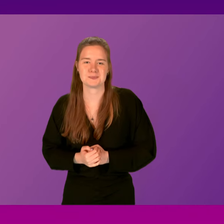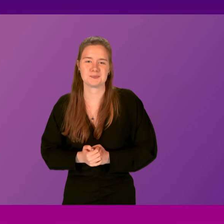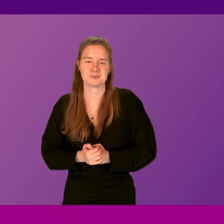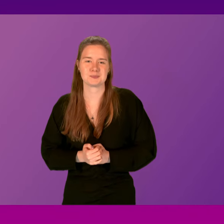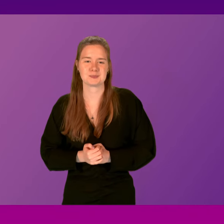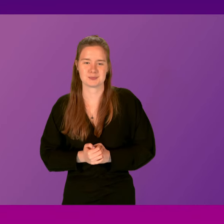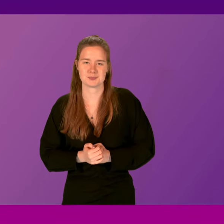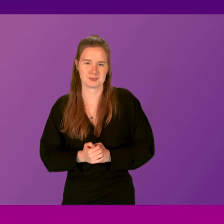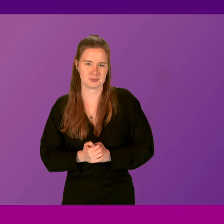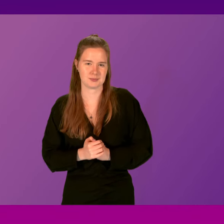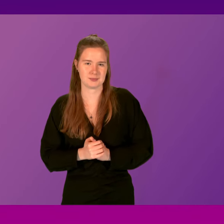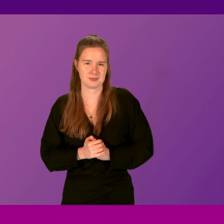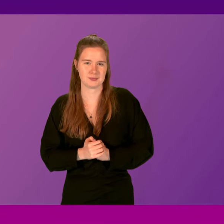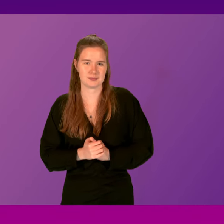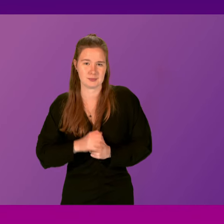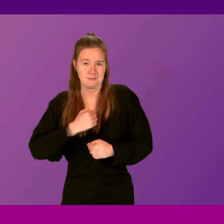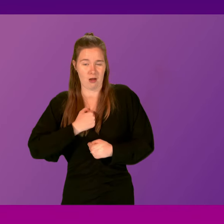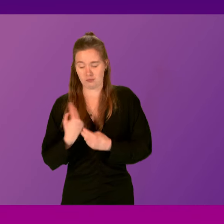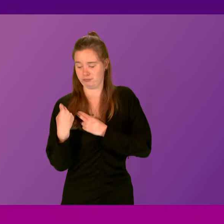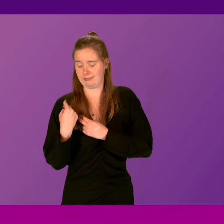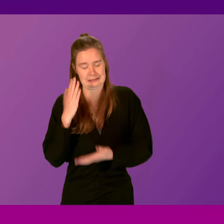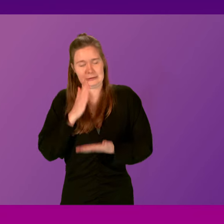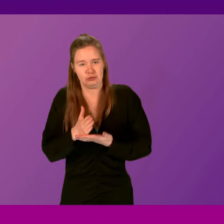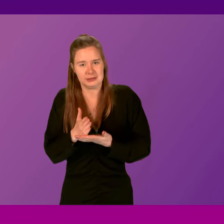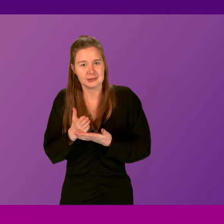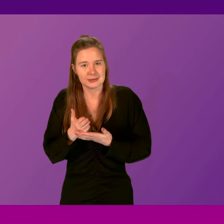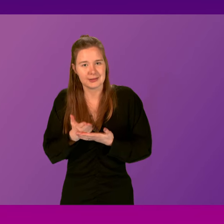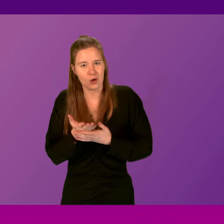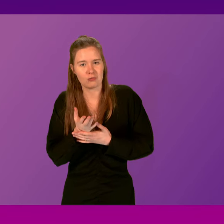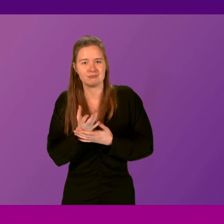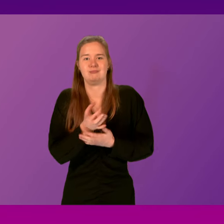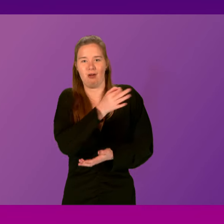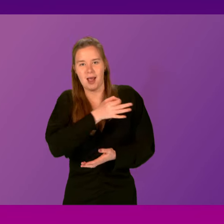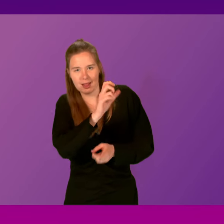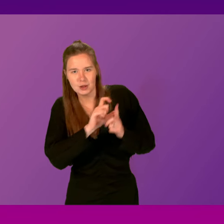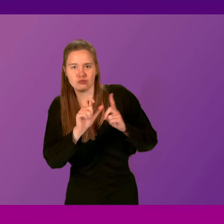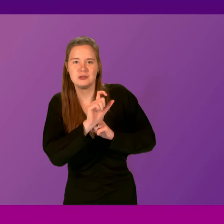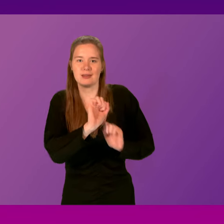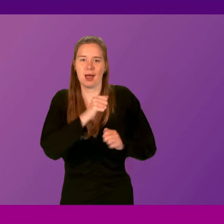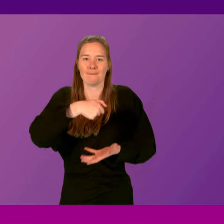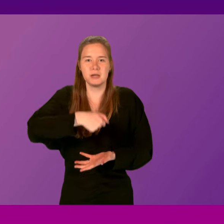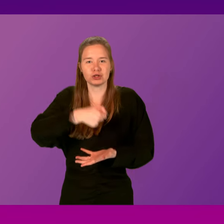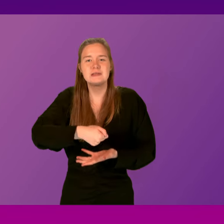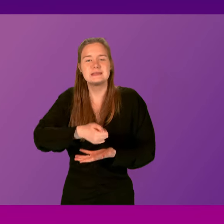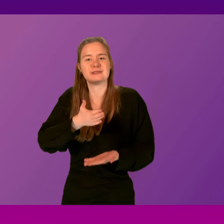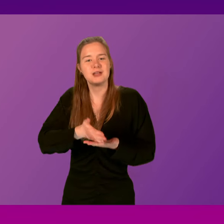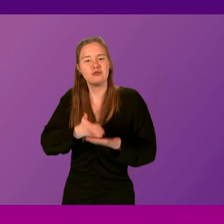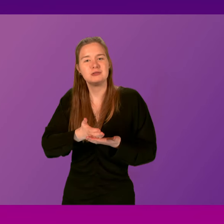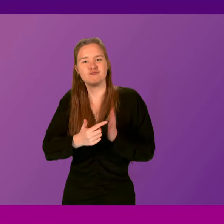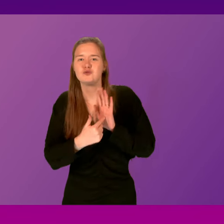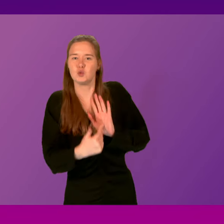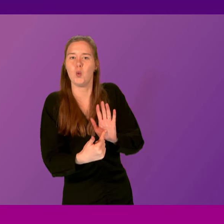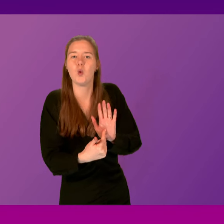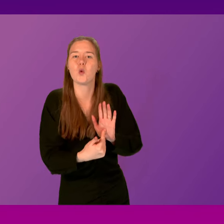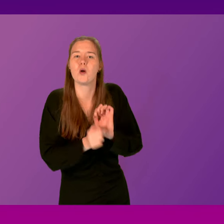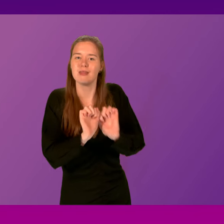We take our obligations, of course, seriously to our island communities, and the budget is undoubtedly a demonstration